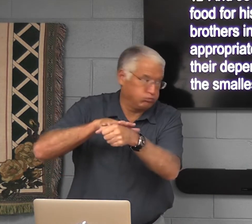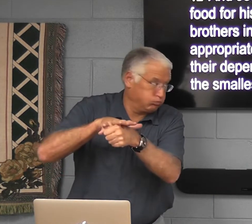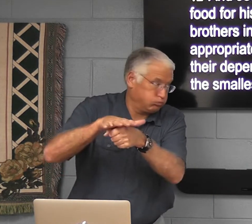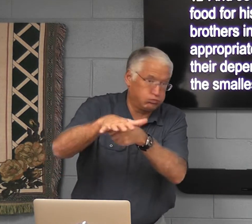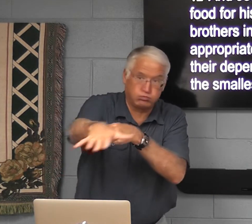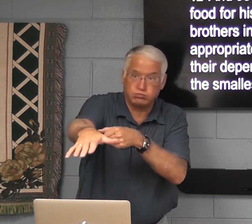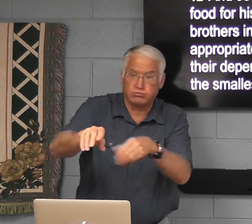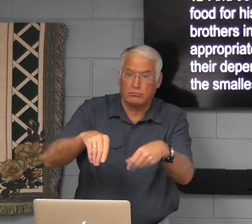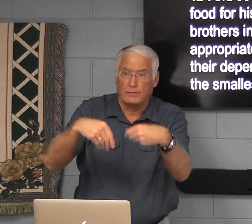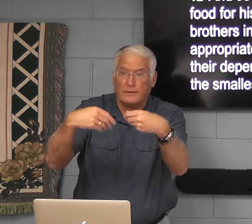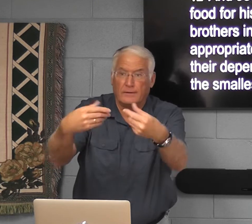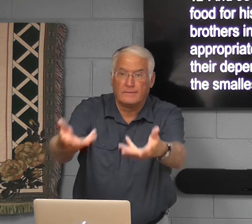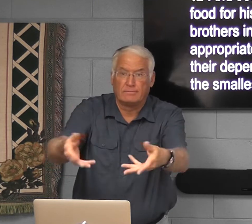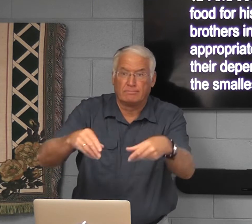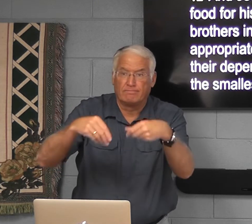he provides us with plenty.